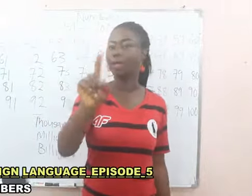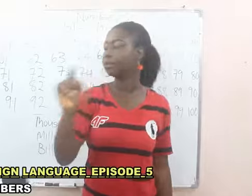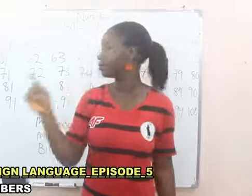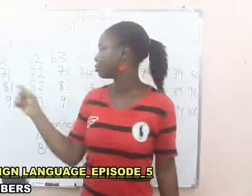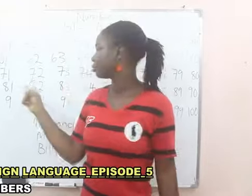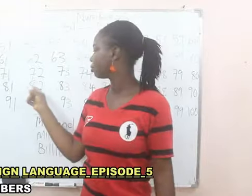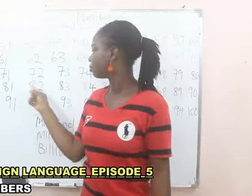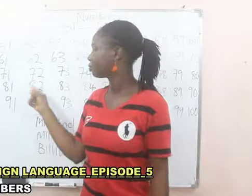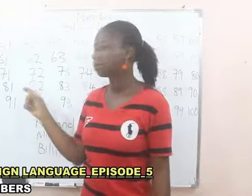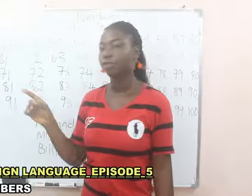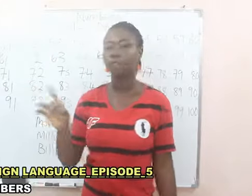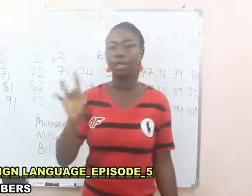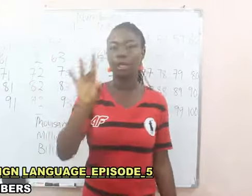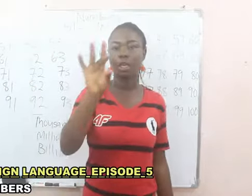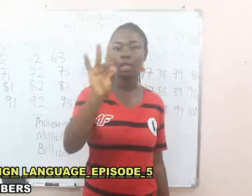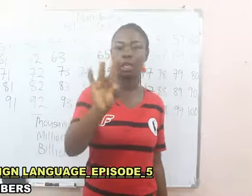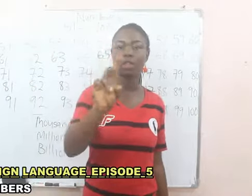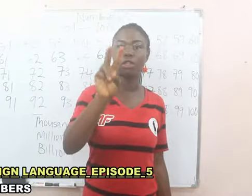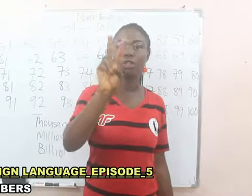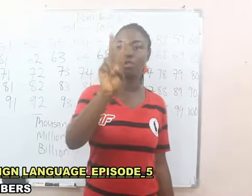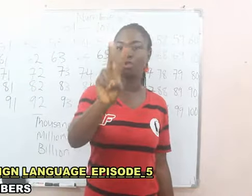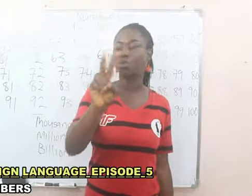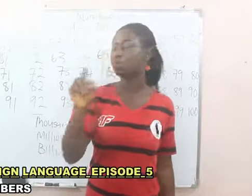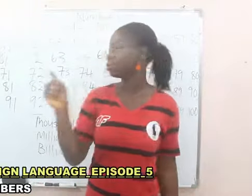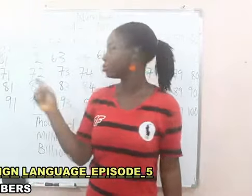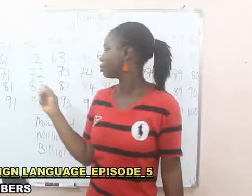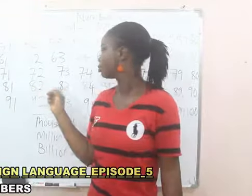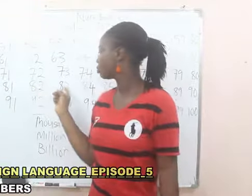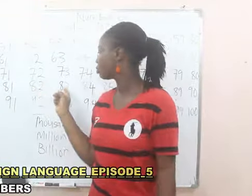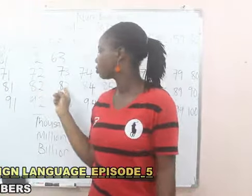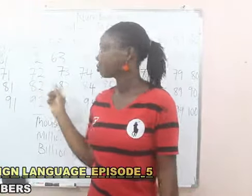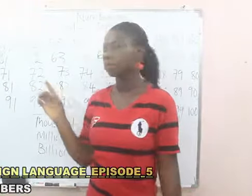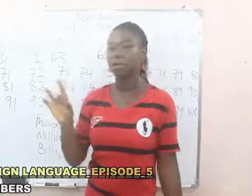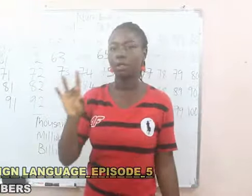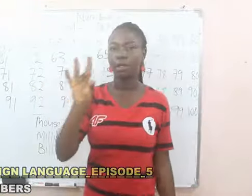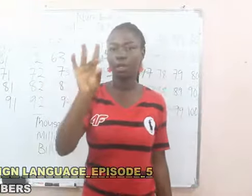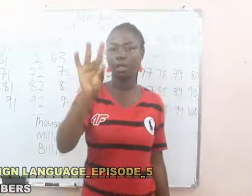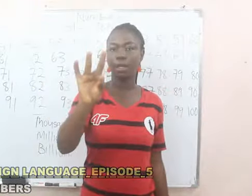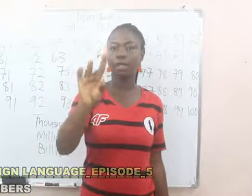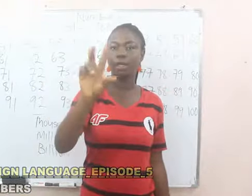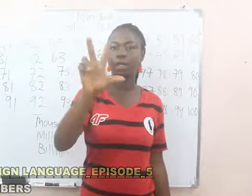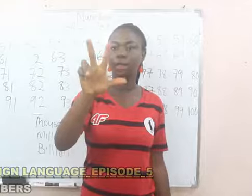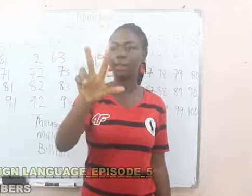81, 82, 83,